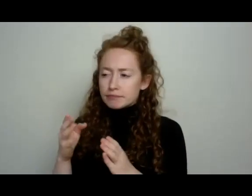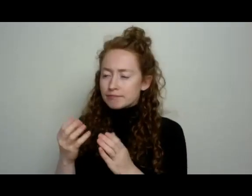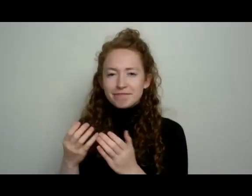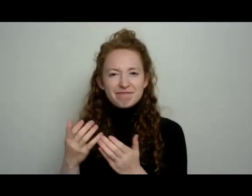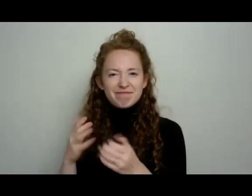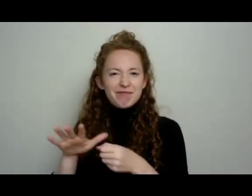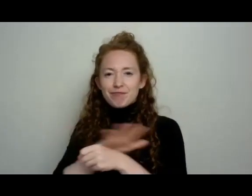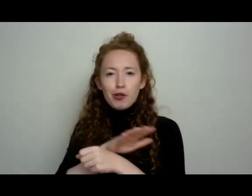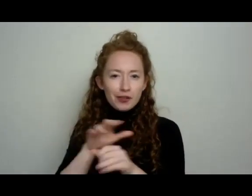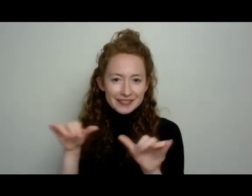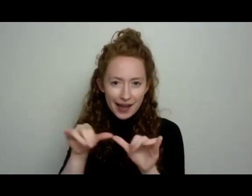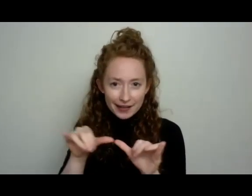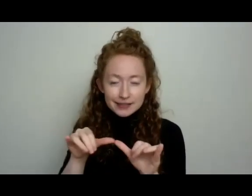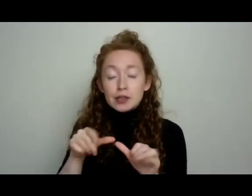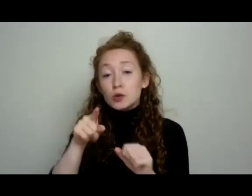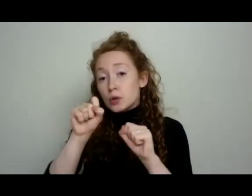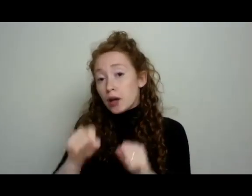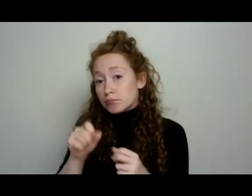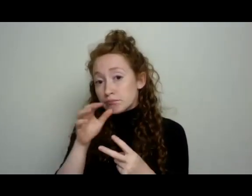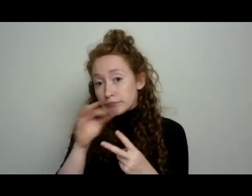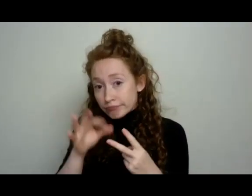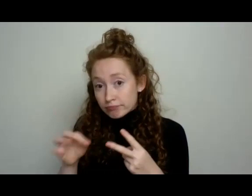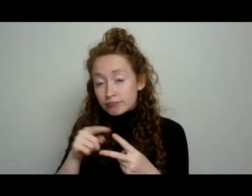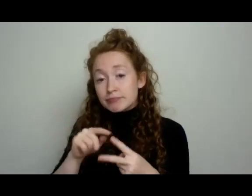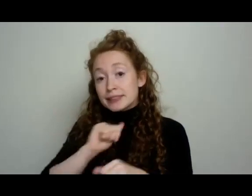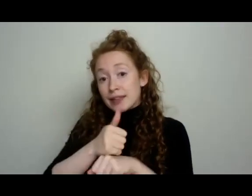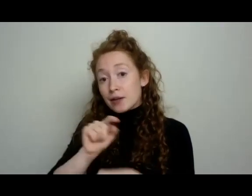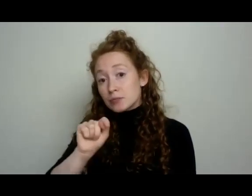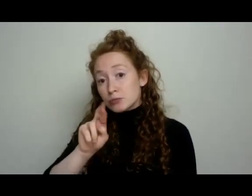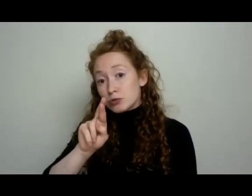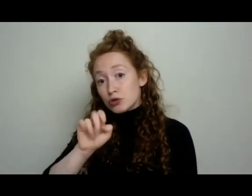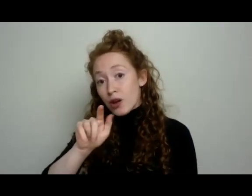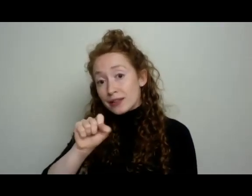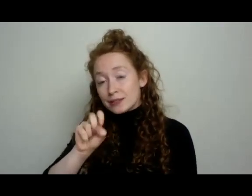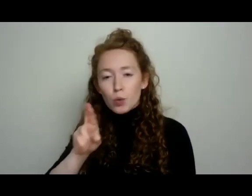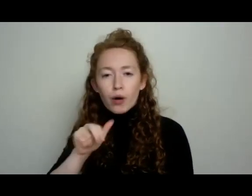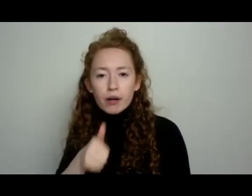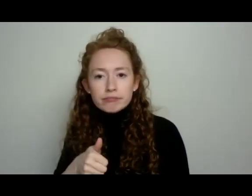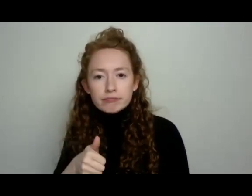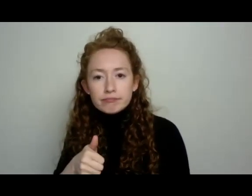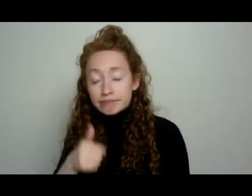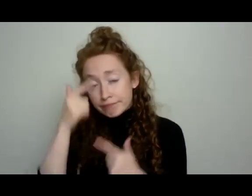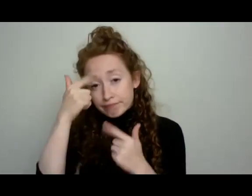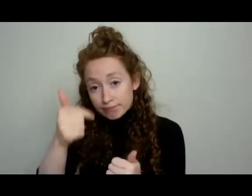you get to make the choice to trellis or not to trellis. You've got a choice. Just be sure that you trellis